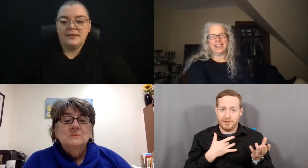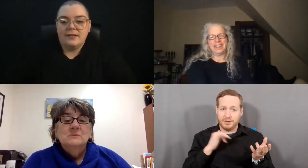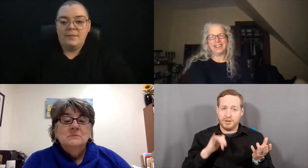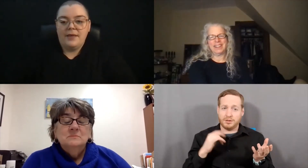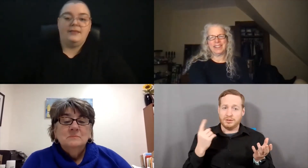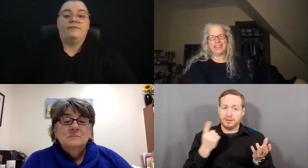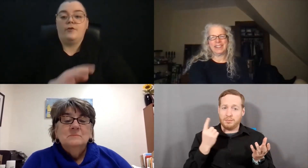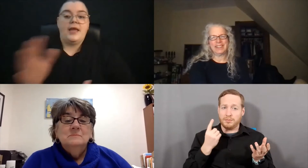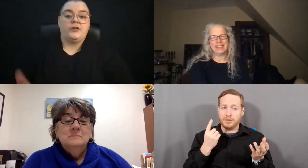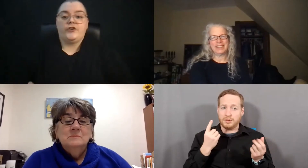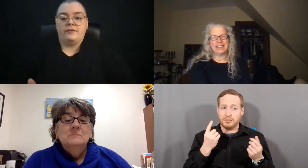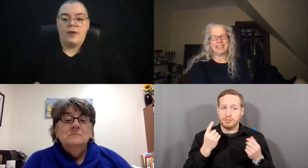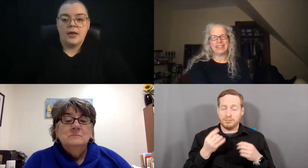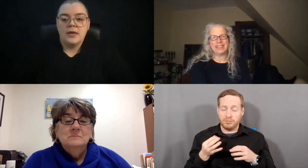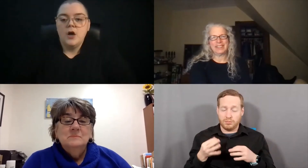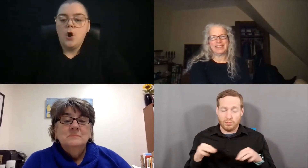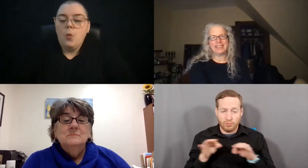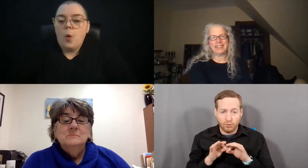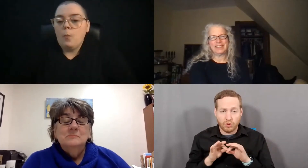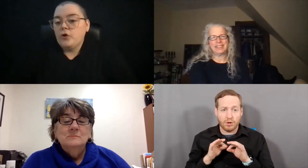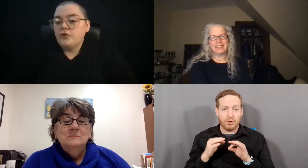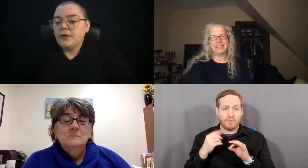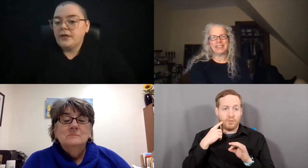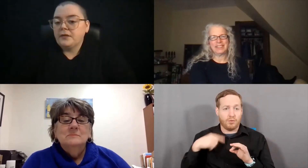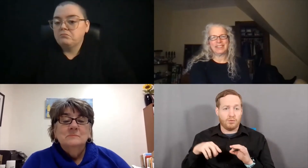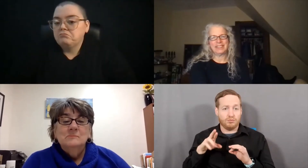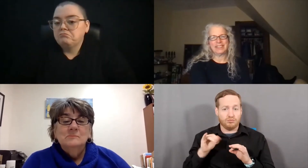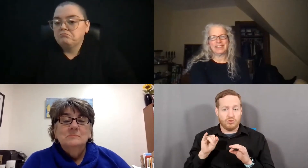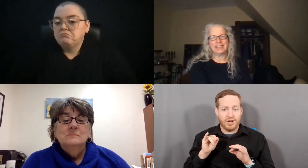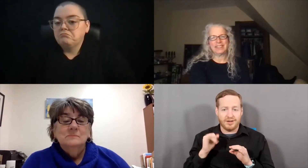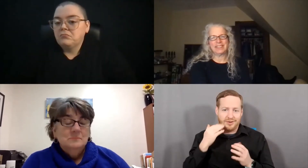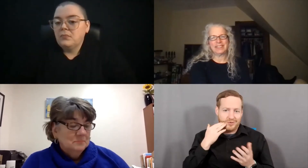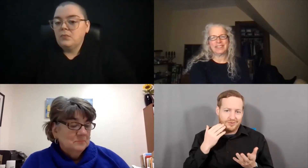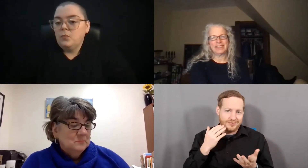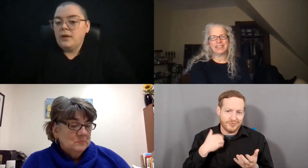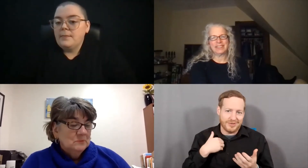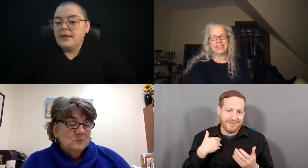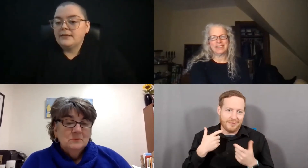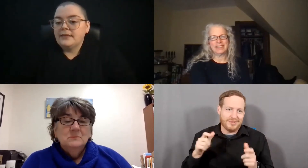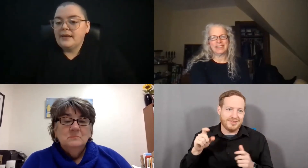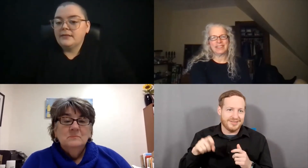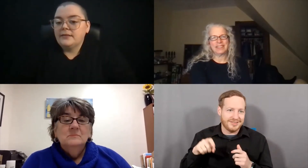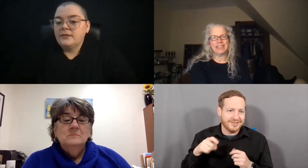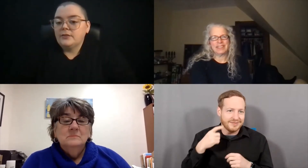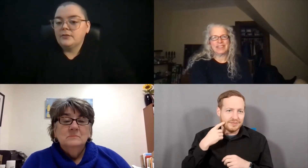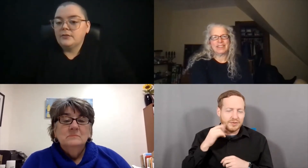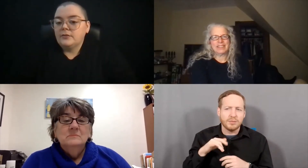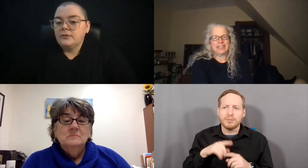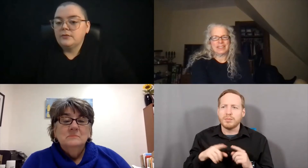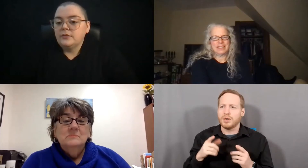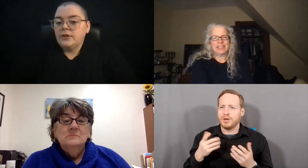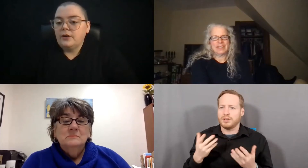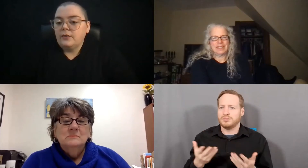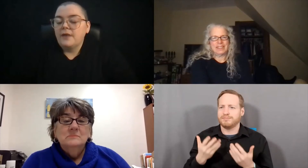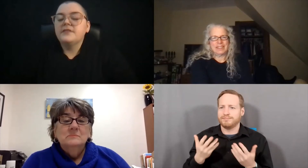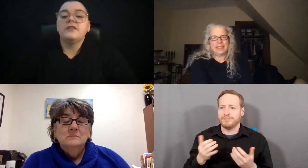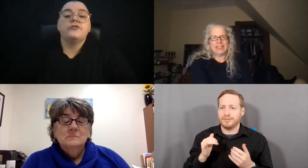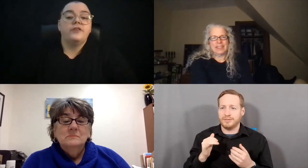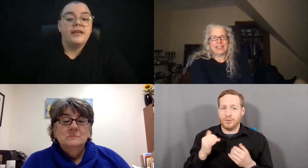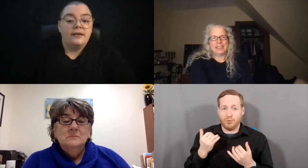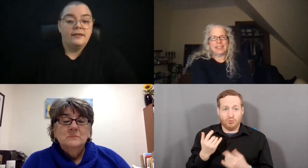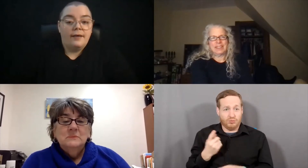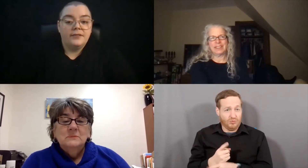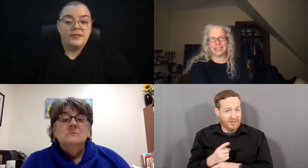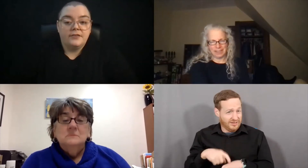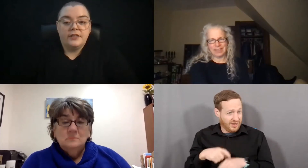immense information, right? I'm wondering, would it make sense to, you know, obviously